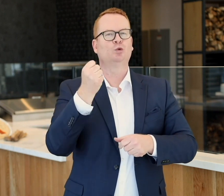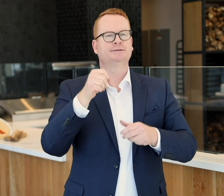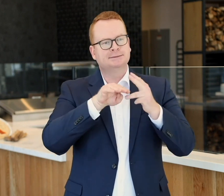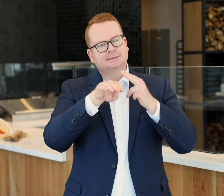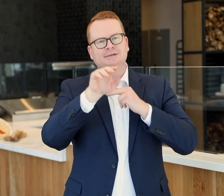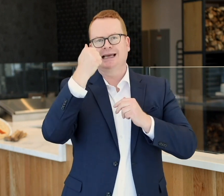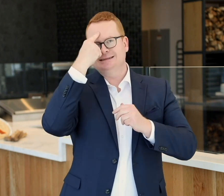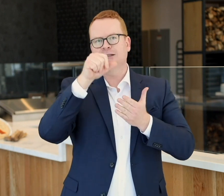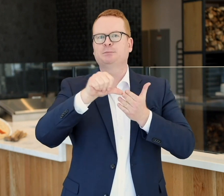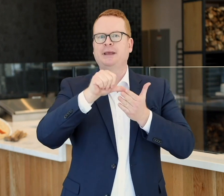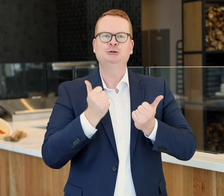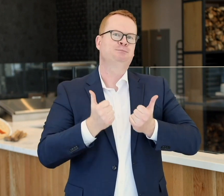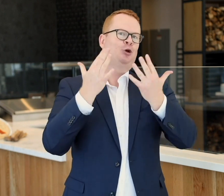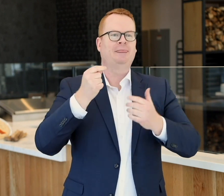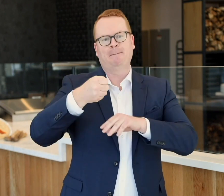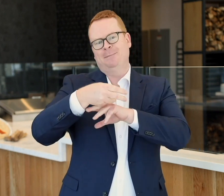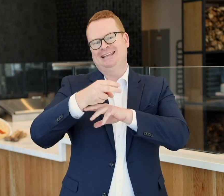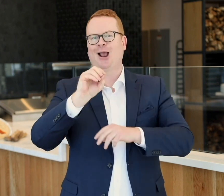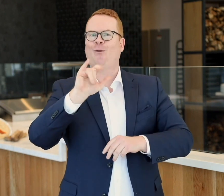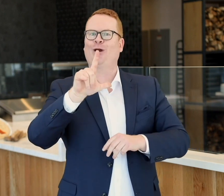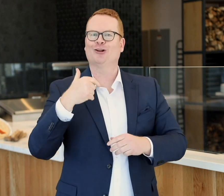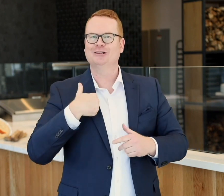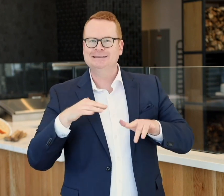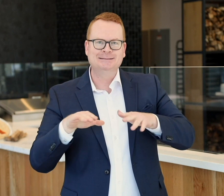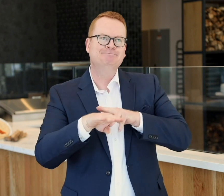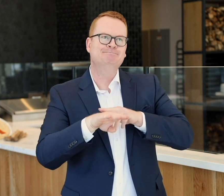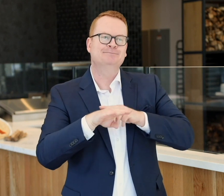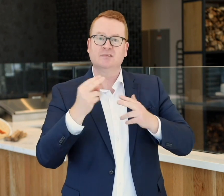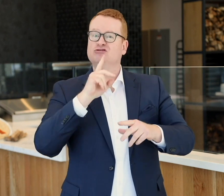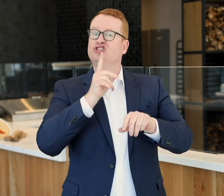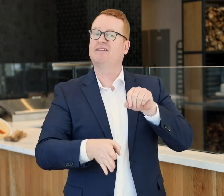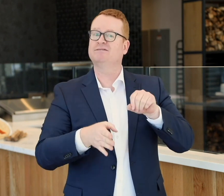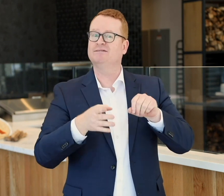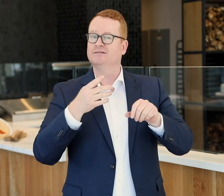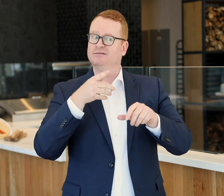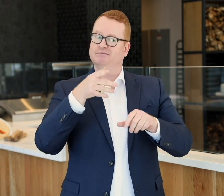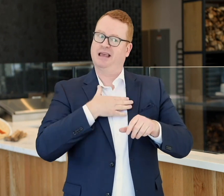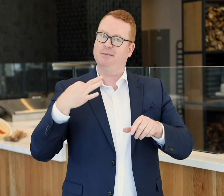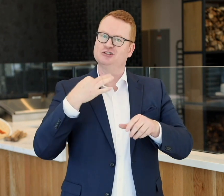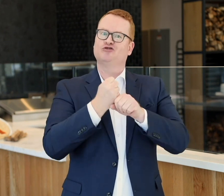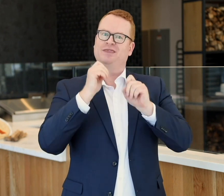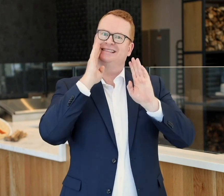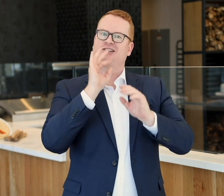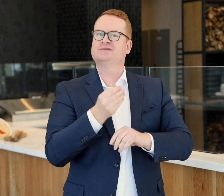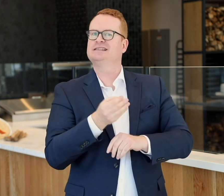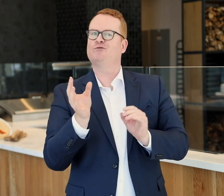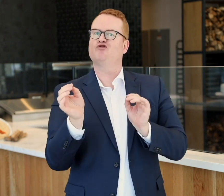Kinko's while burning the midnight oil at 10 cents per page. And sure enough, my application grabbed the